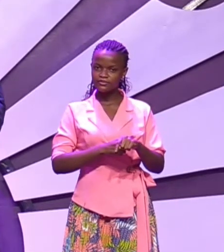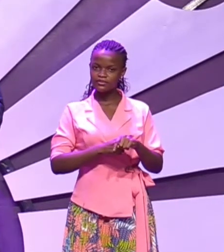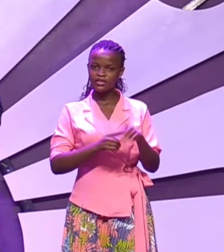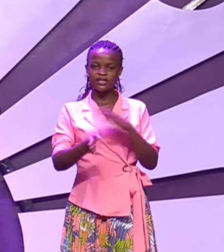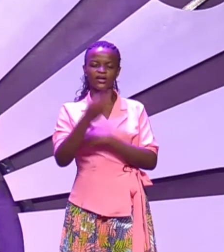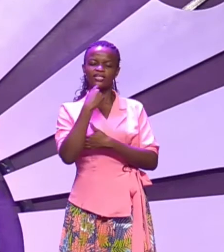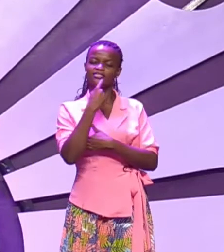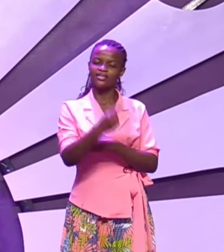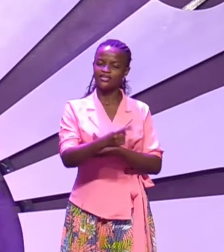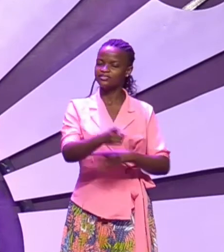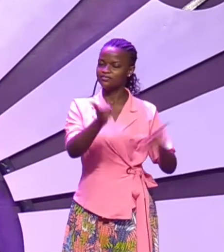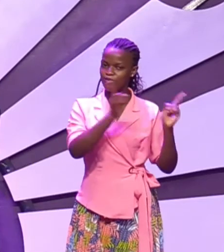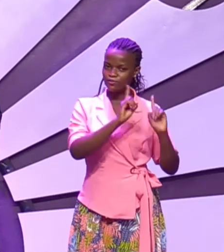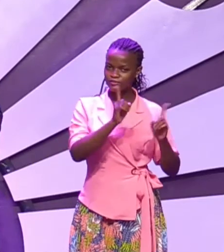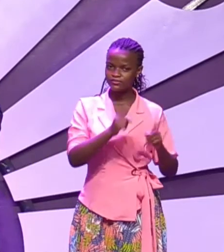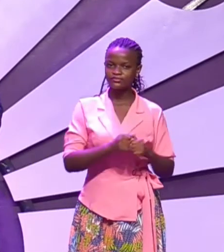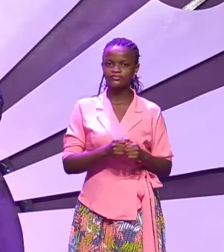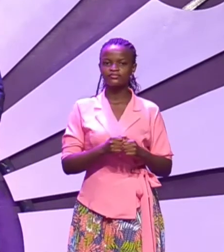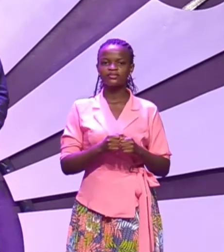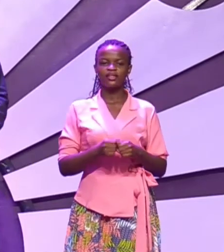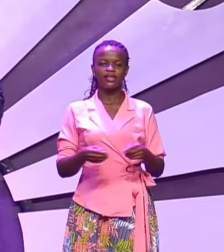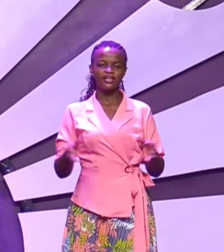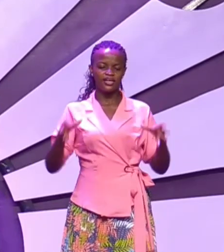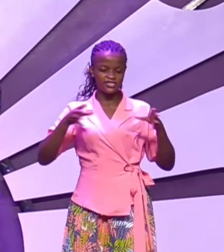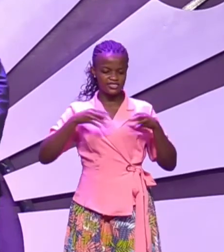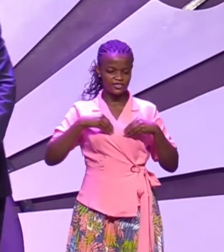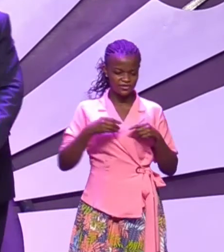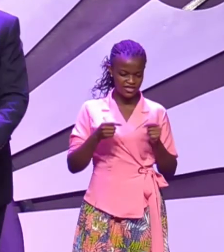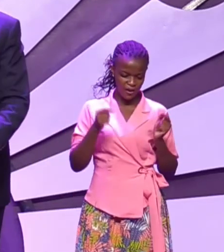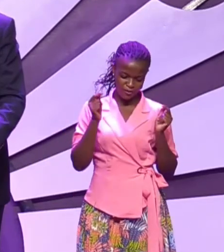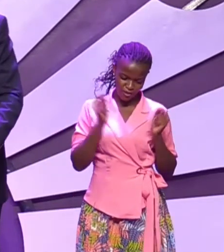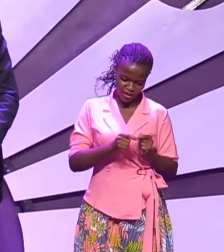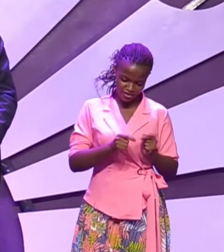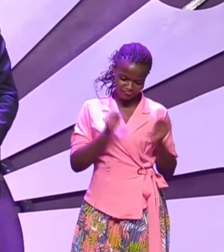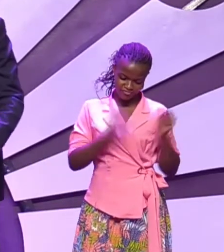says no and he allows the phone to be in your side